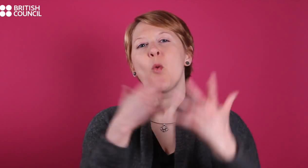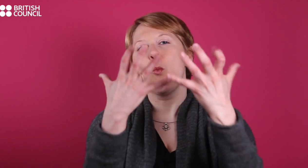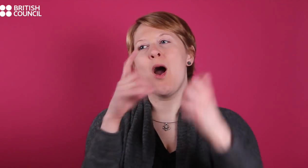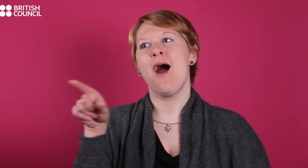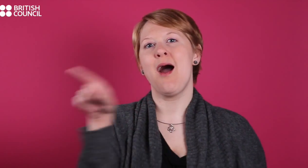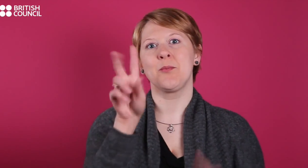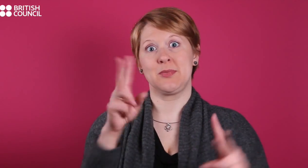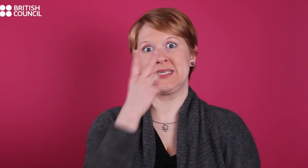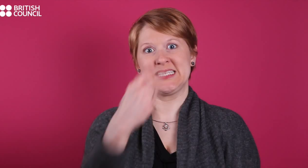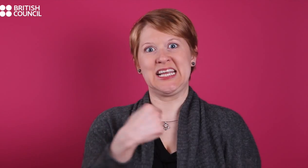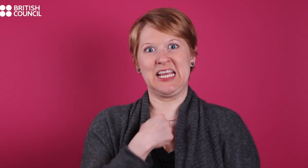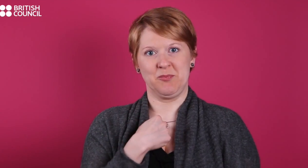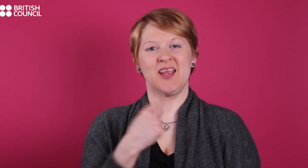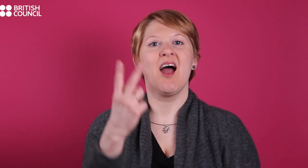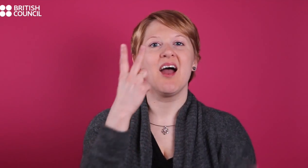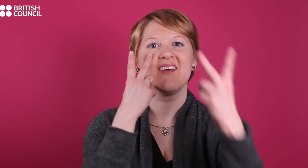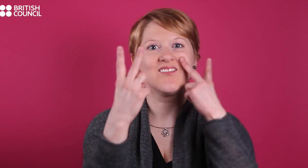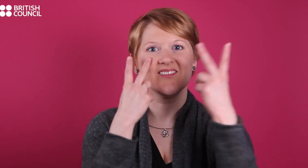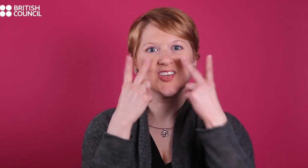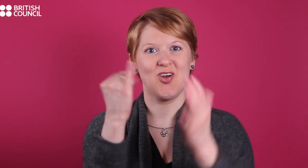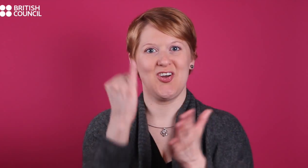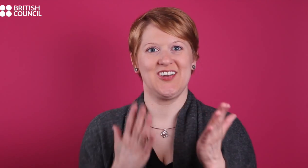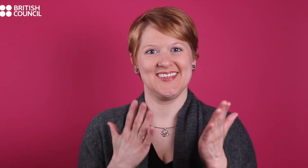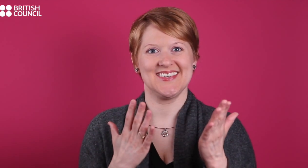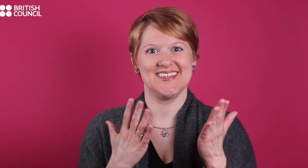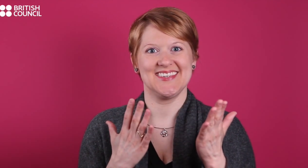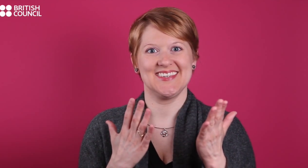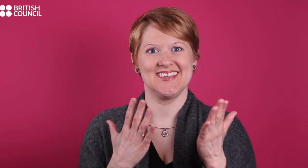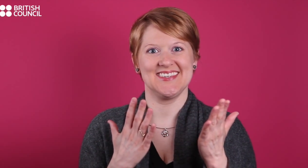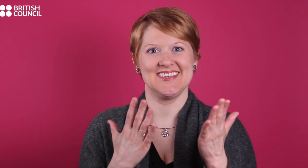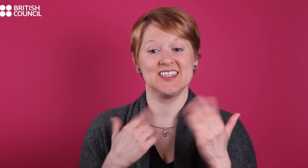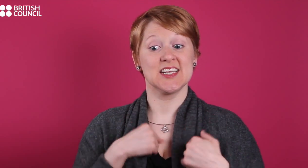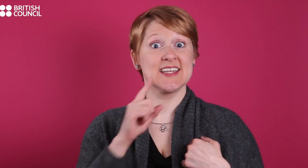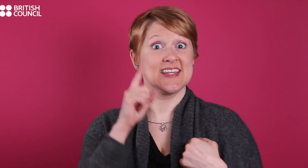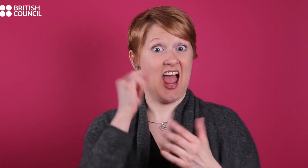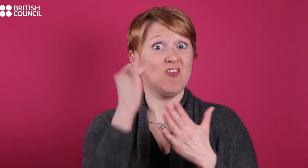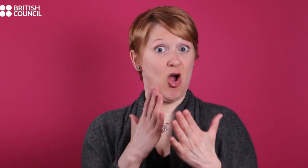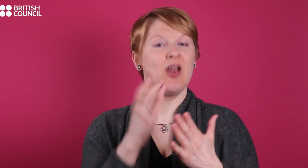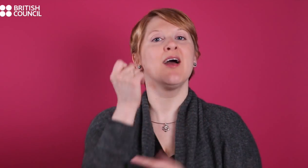I want people to see me as a visual artist. I am a Deaf artist, also a visual artist. I don't want people to see a disability.